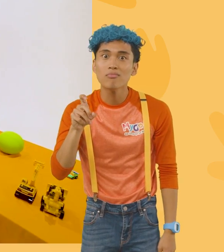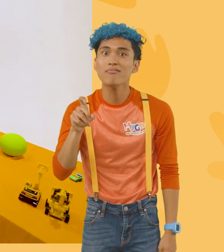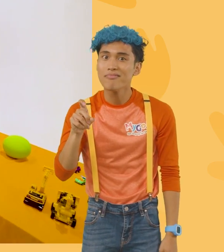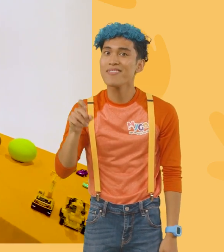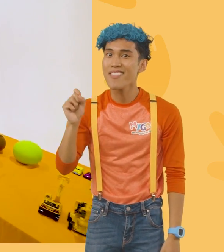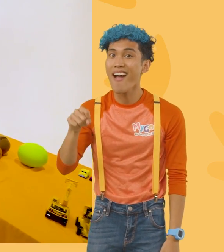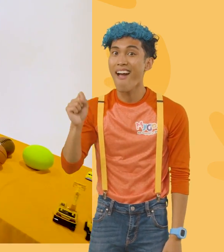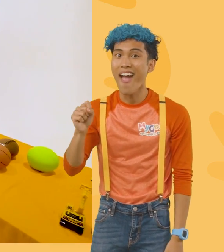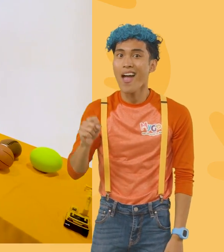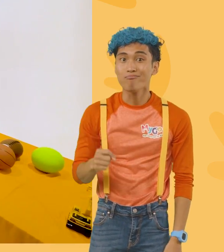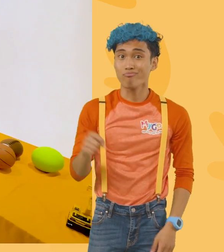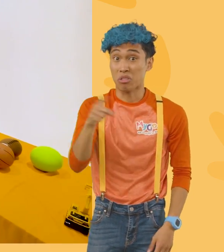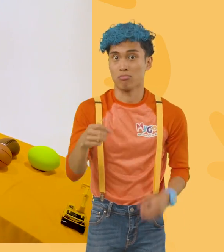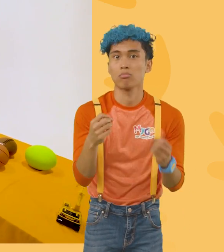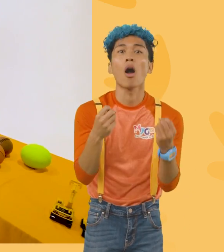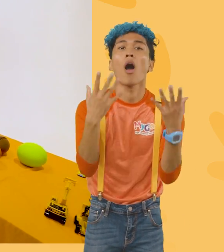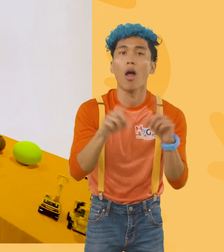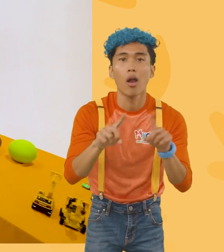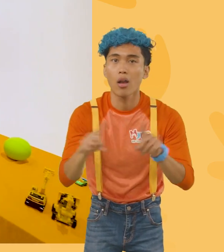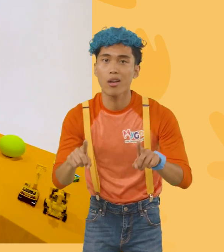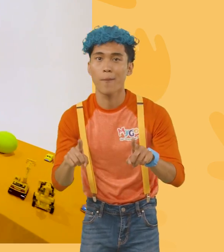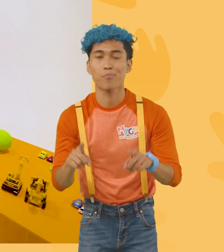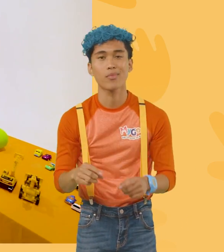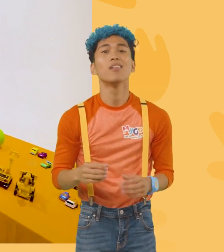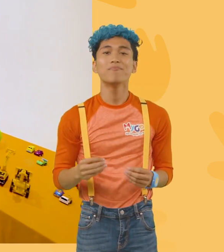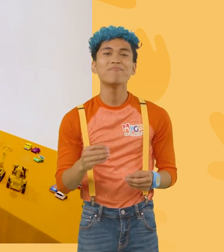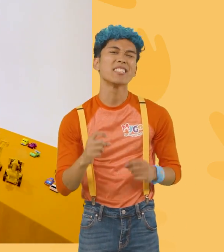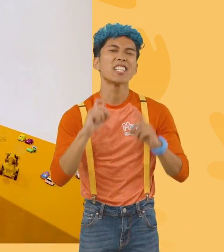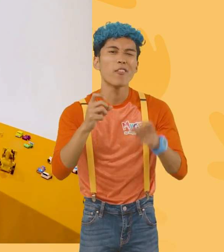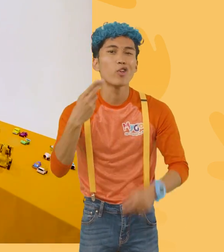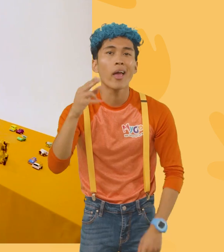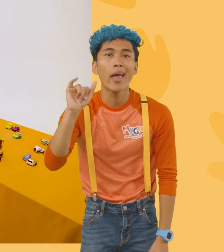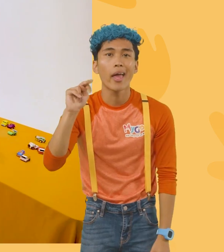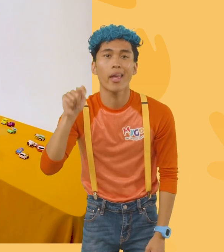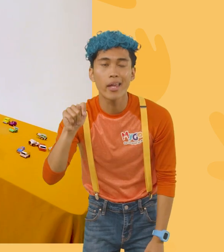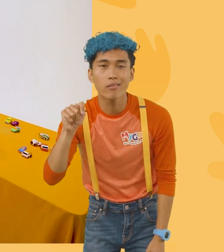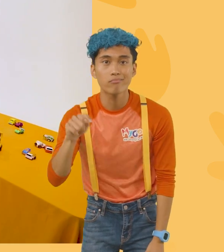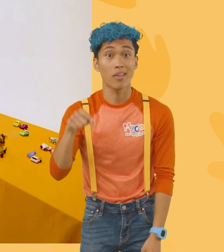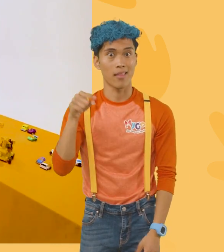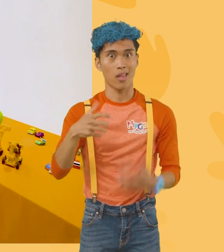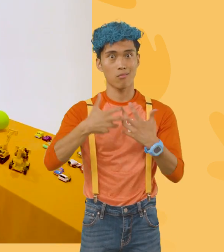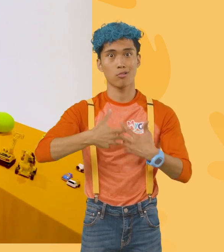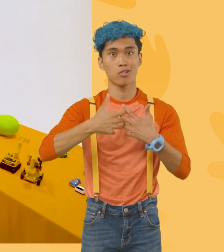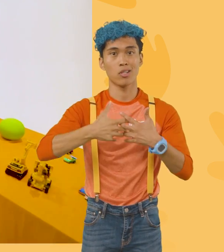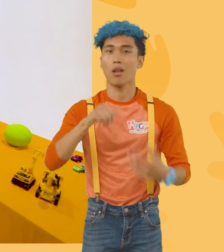Yeah, there's a lot of them. Okay, let me give you a hint. Okay. This machine does not go on the ground.